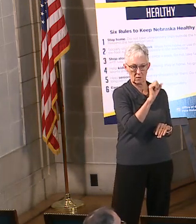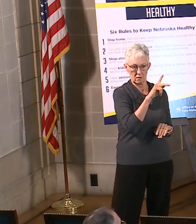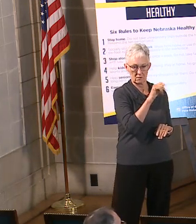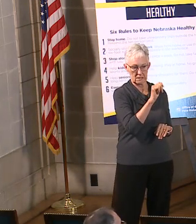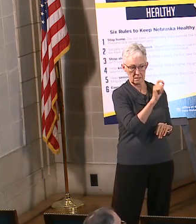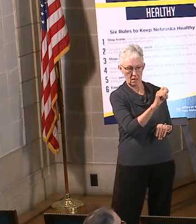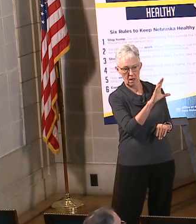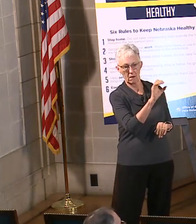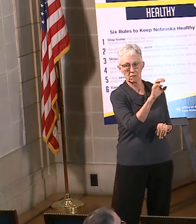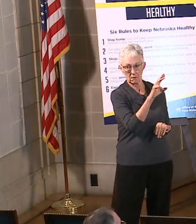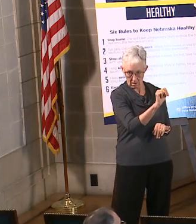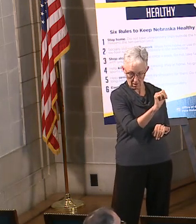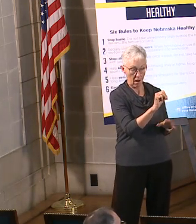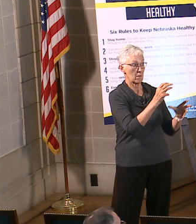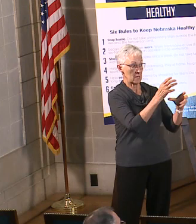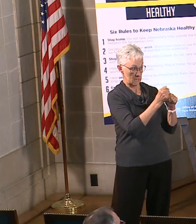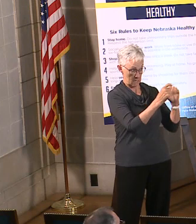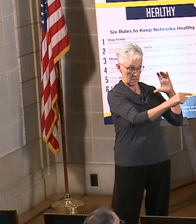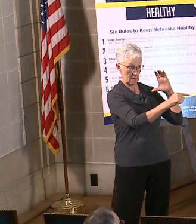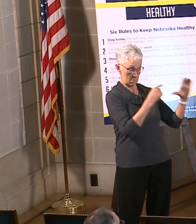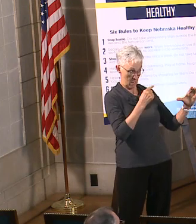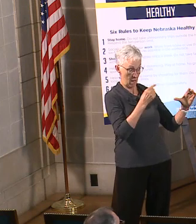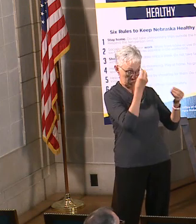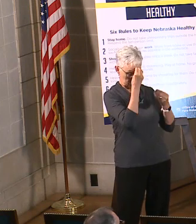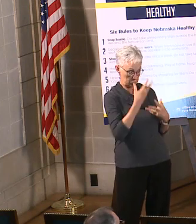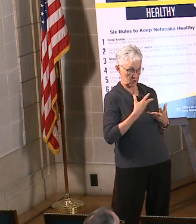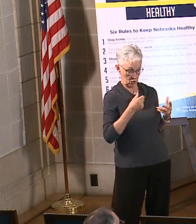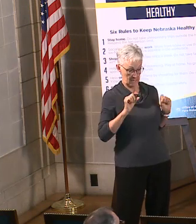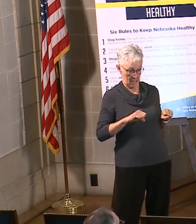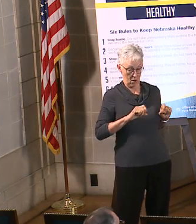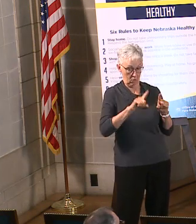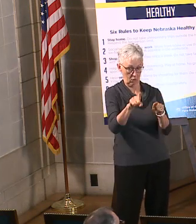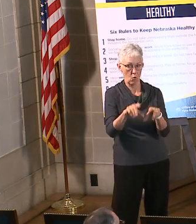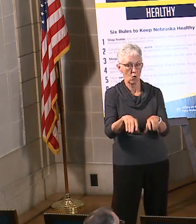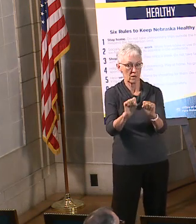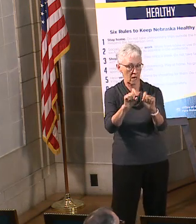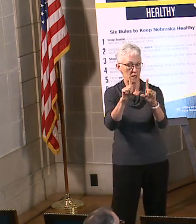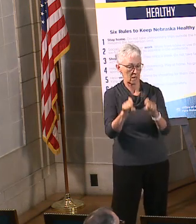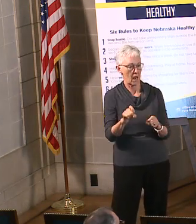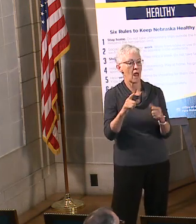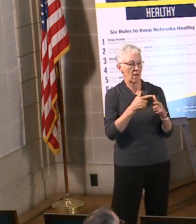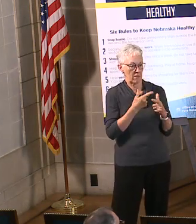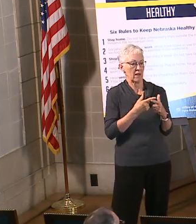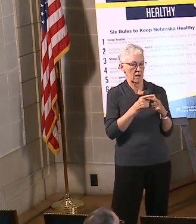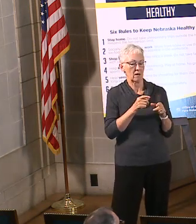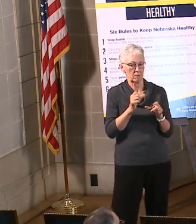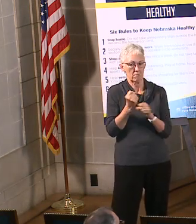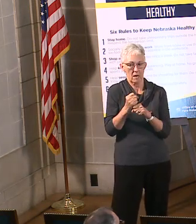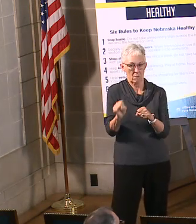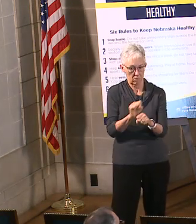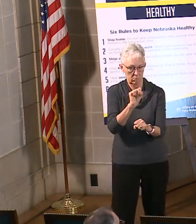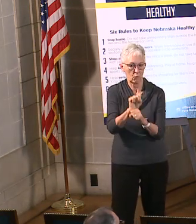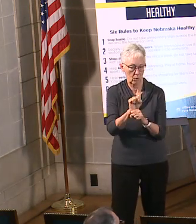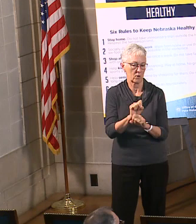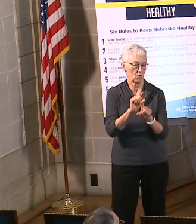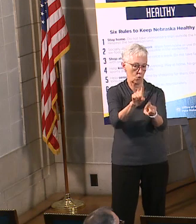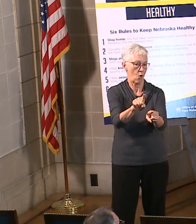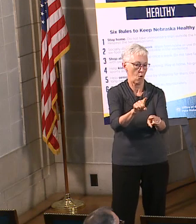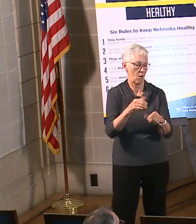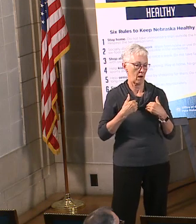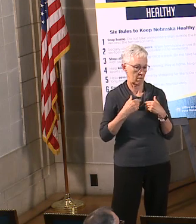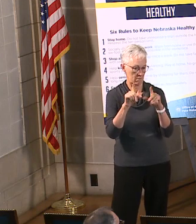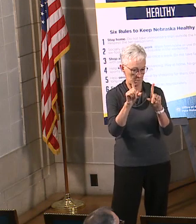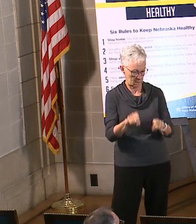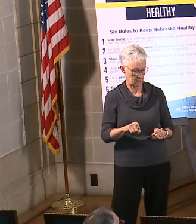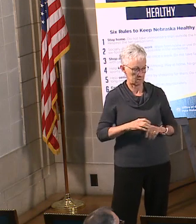at the testing facilities. Go sign up for TestNebraska.com. All right. So one of the things I wanted to do today is just kind of lay